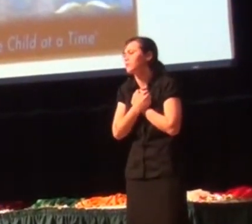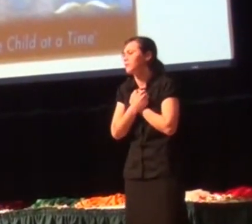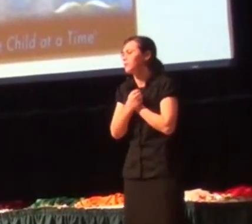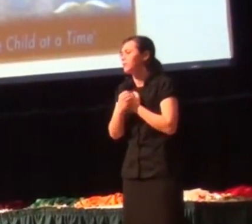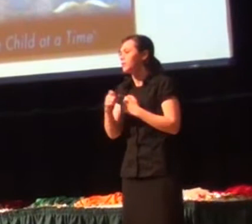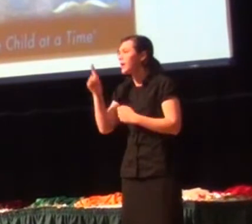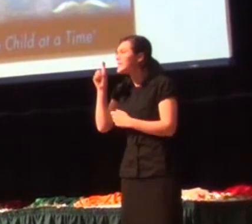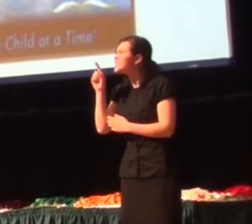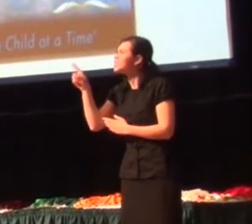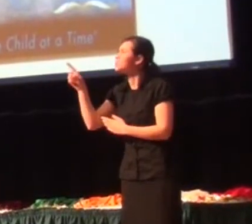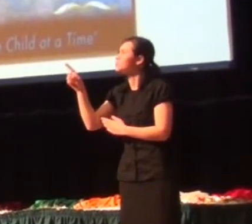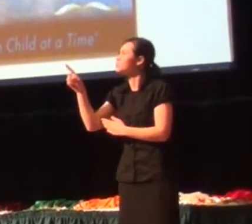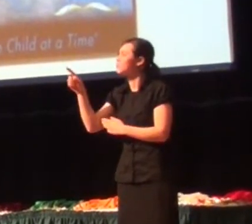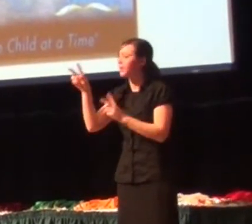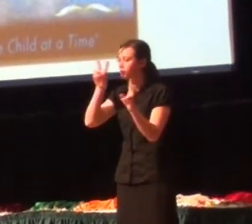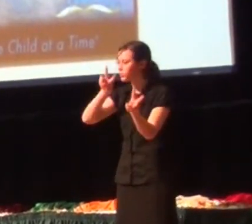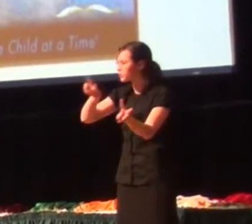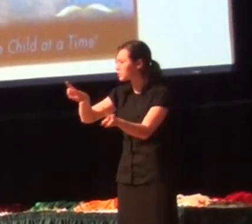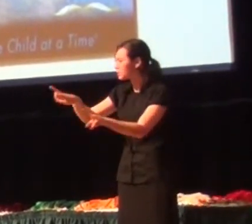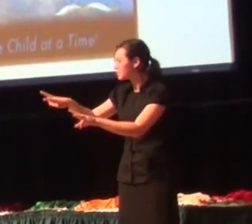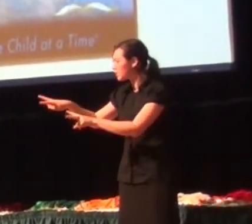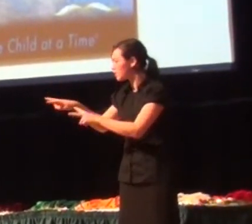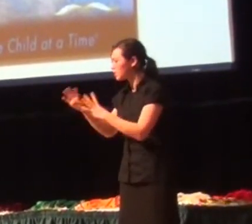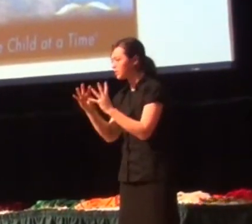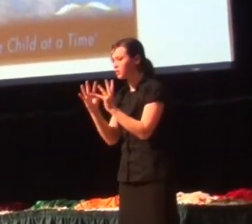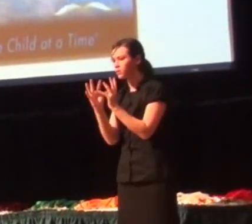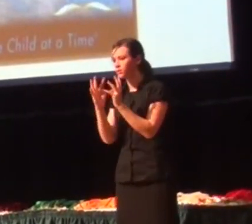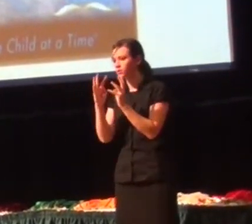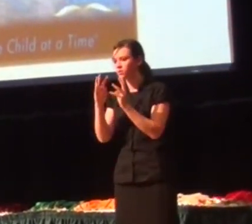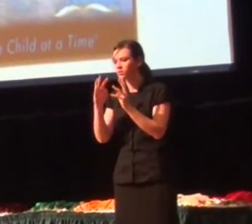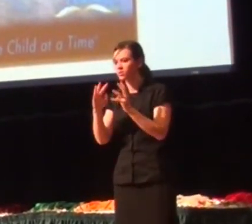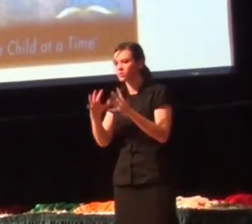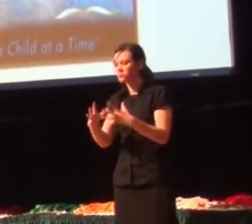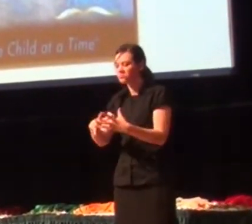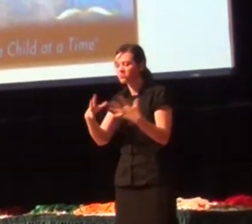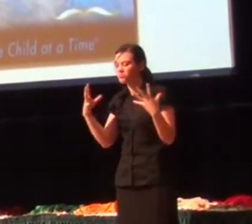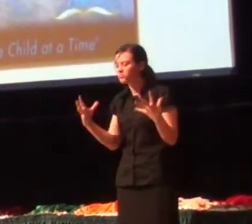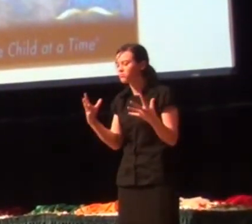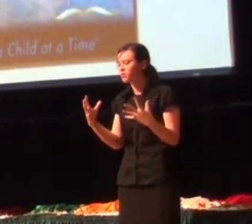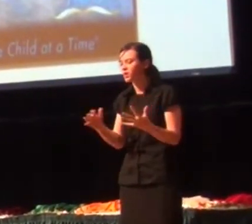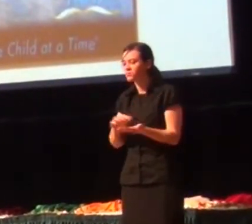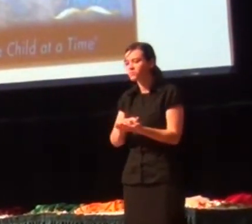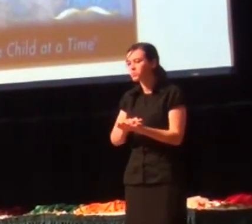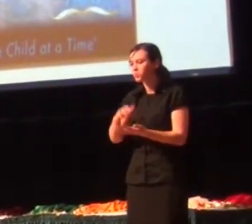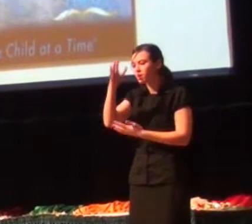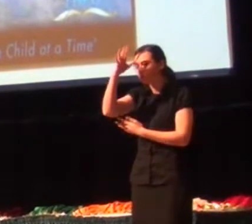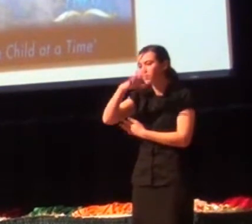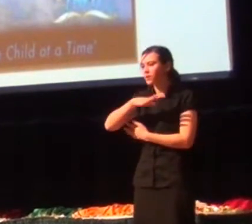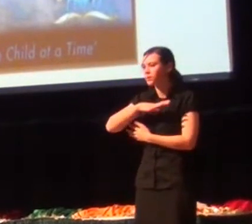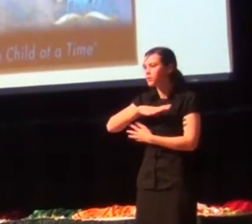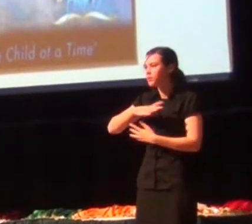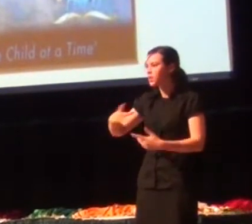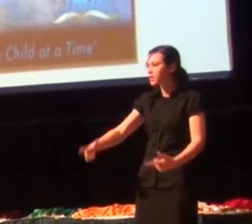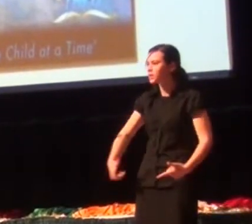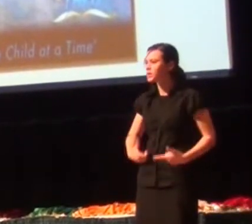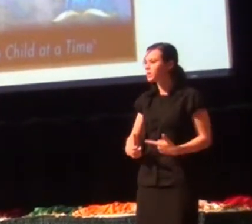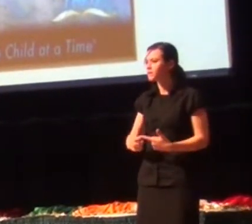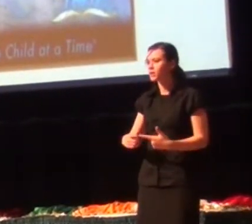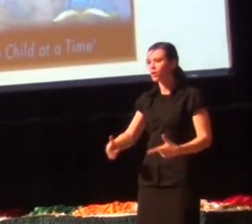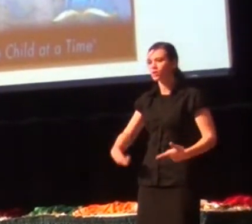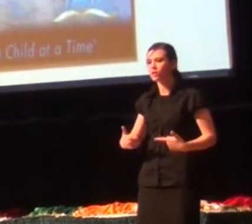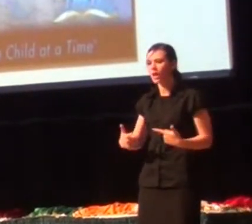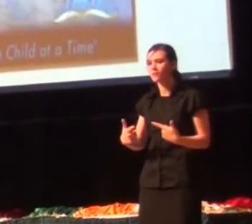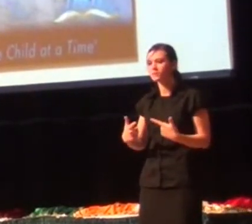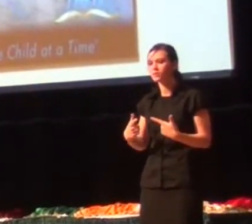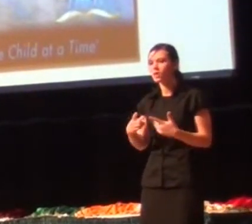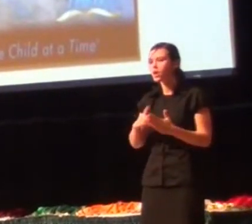I look around at society, and we're just a bunch of weak men. Living our lives through the weekend. Getting up